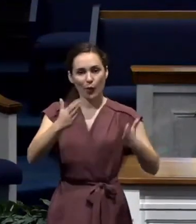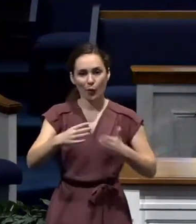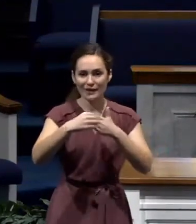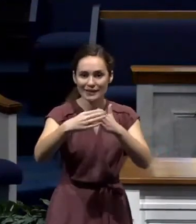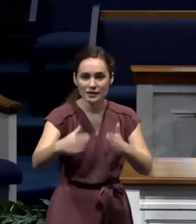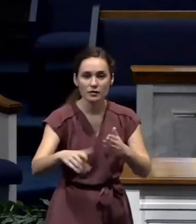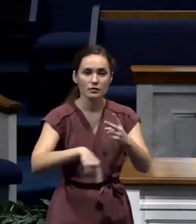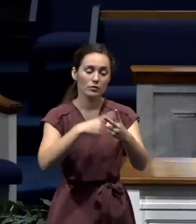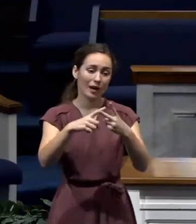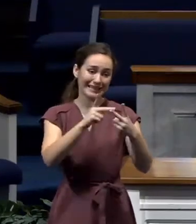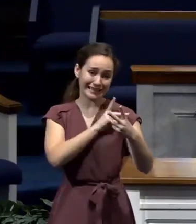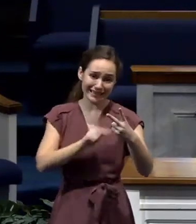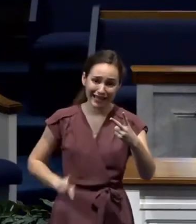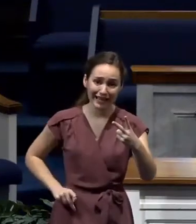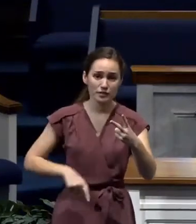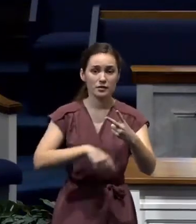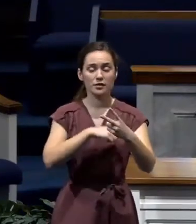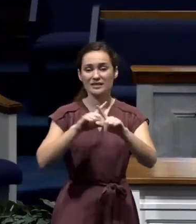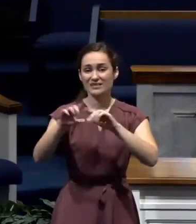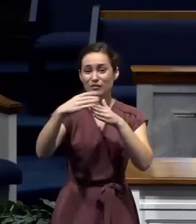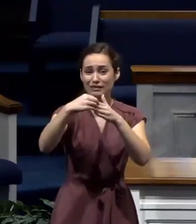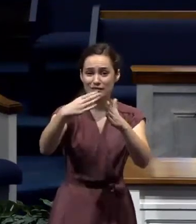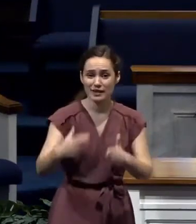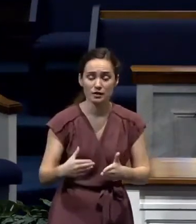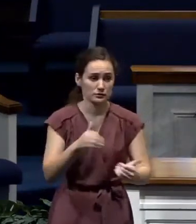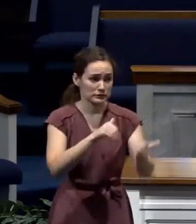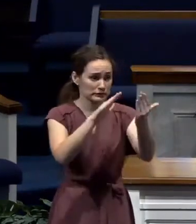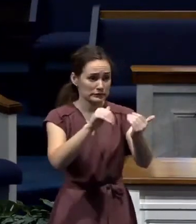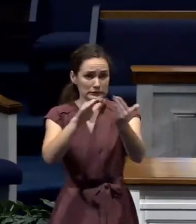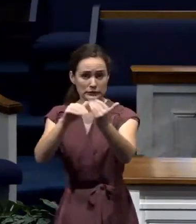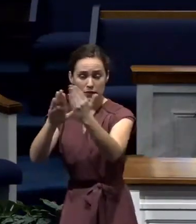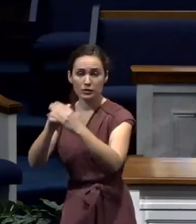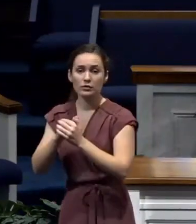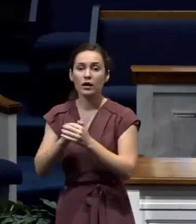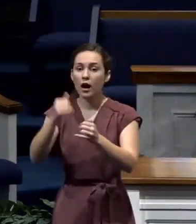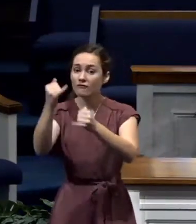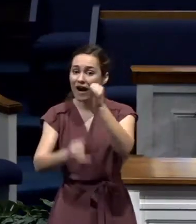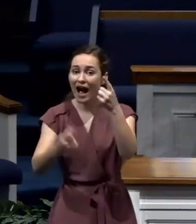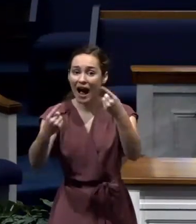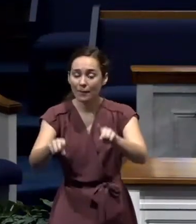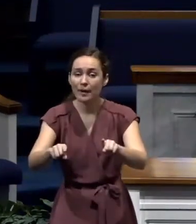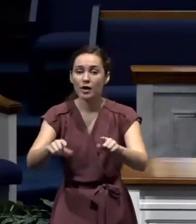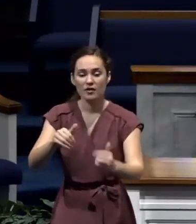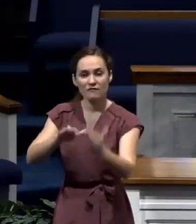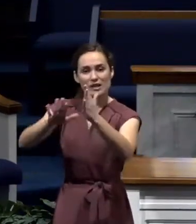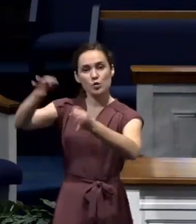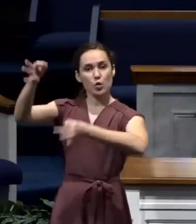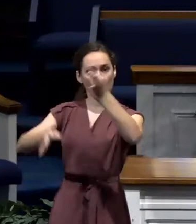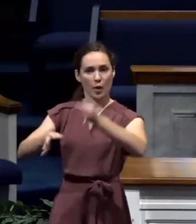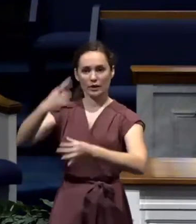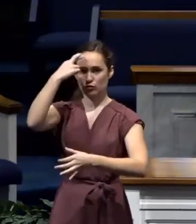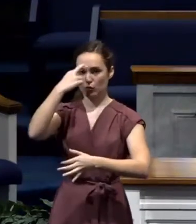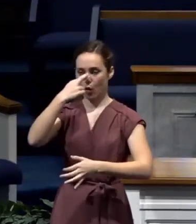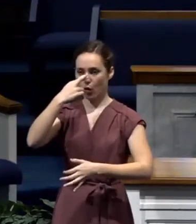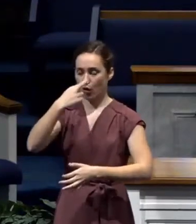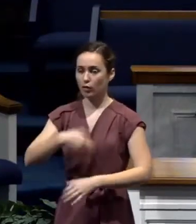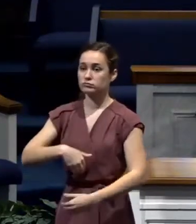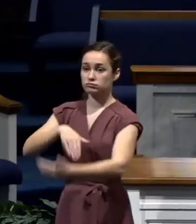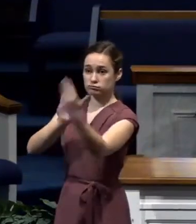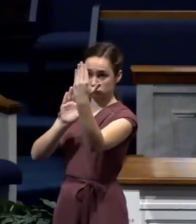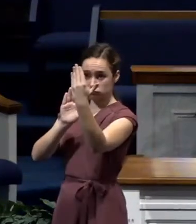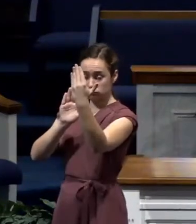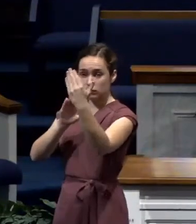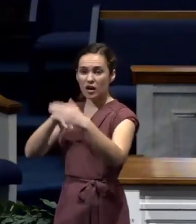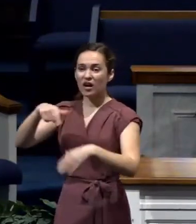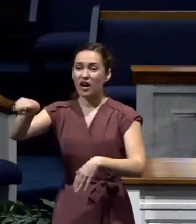King Agrippa. And finally, Paul appealed to Rome and they sent him to, from the prison in Caesarea, they